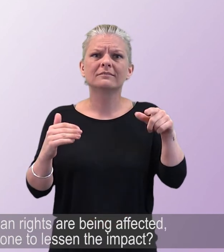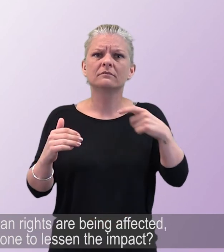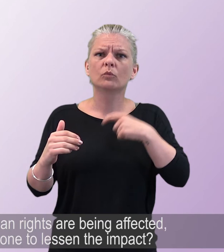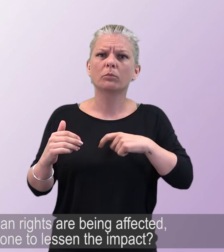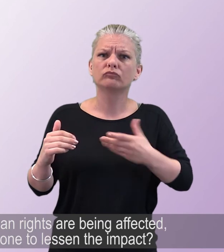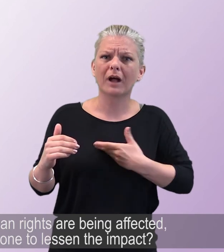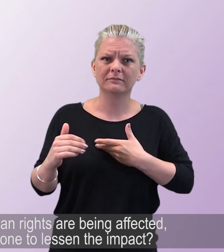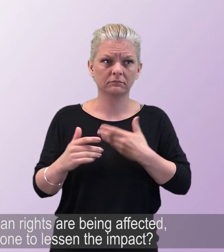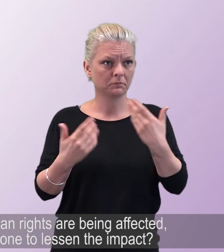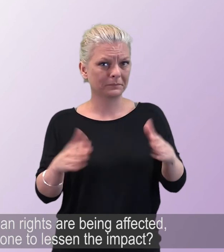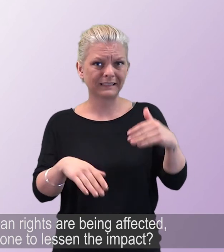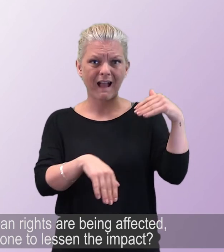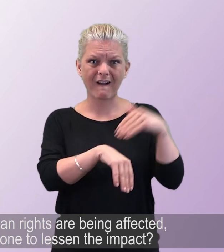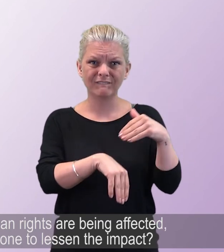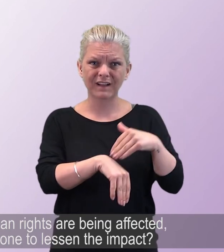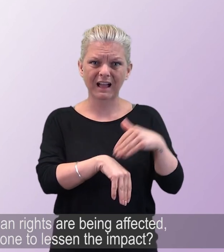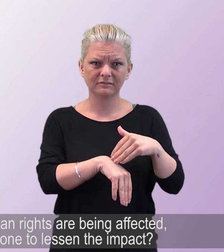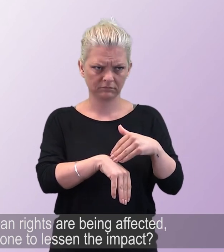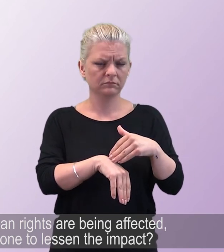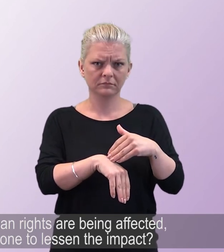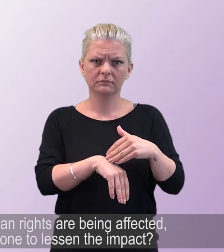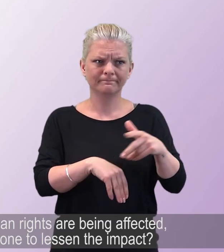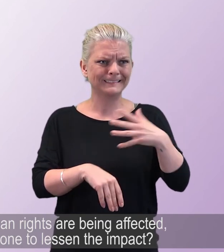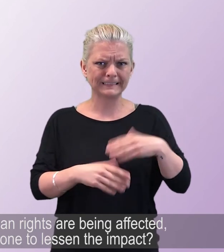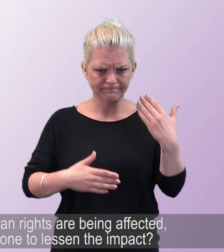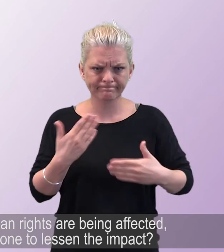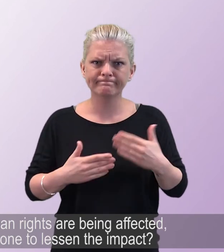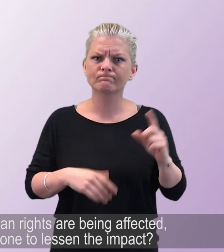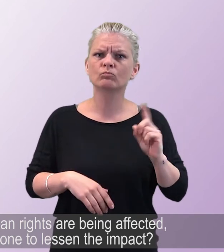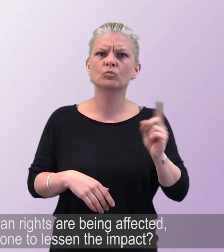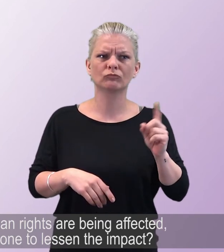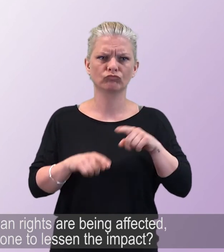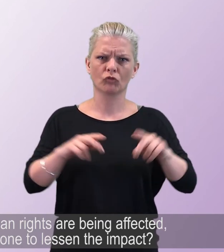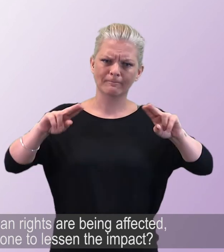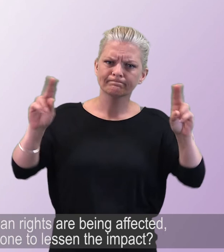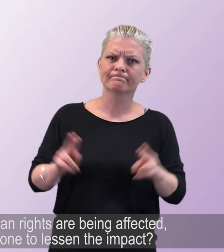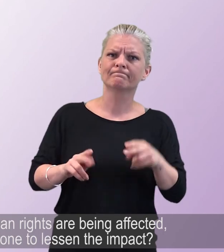If Equalities and Human Rights are being affected, what needs to be done to lessen the impact?